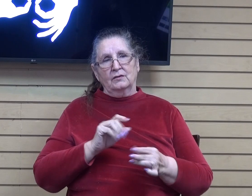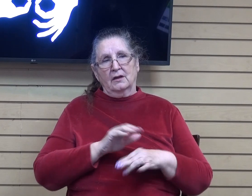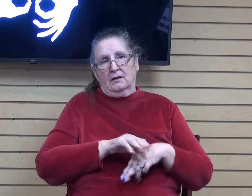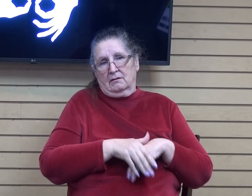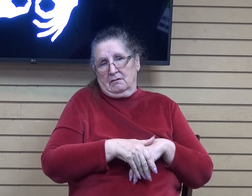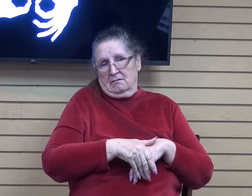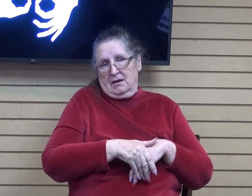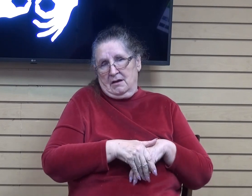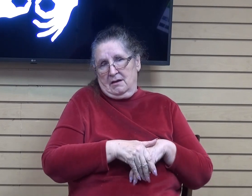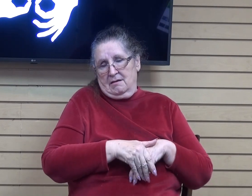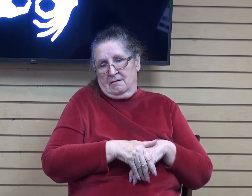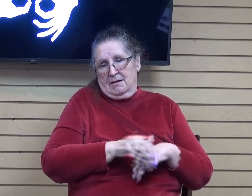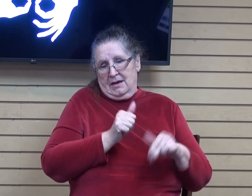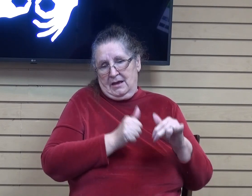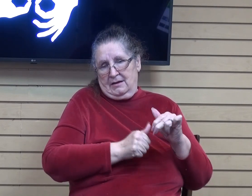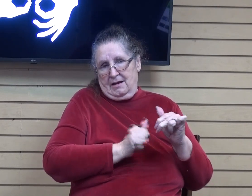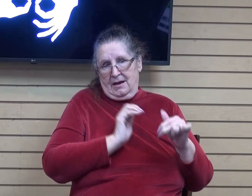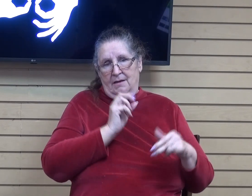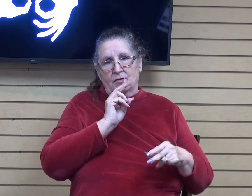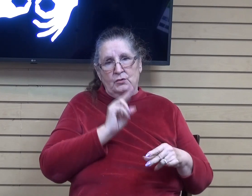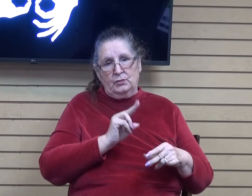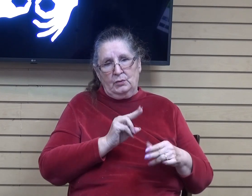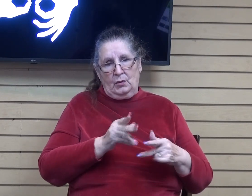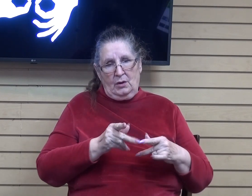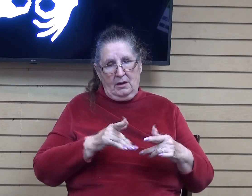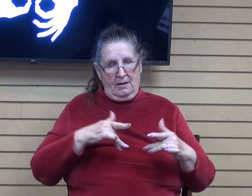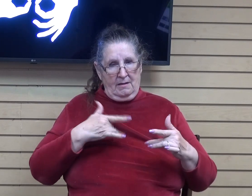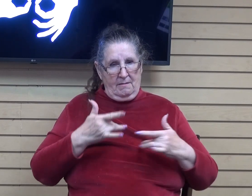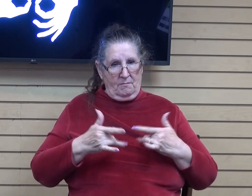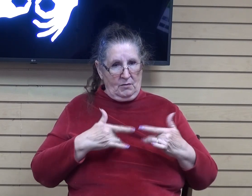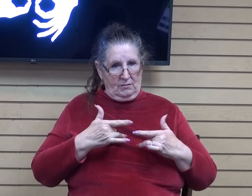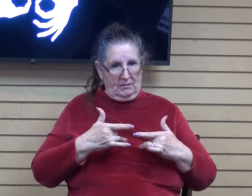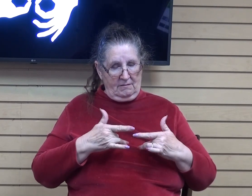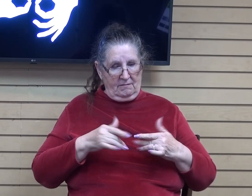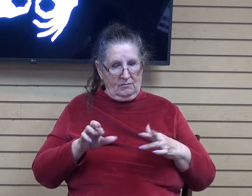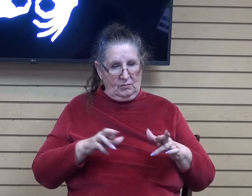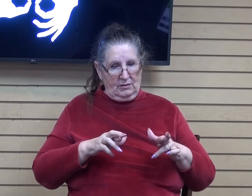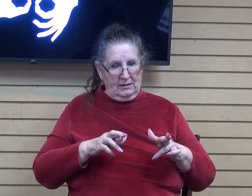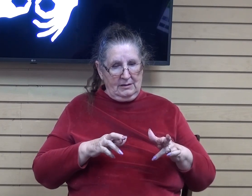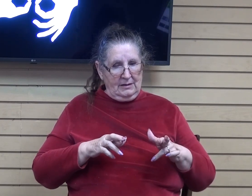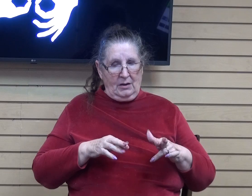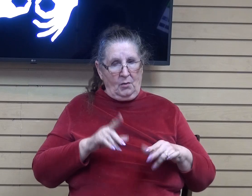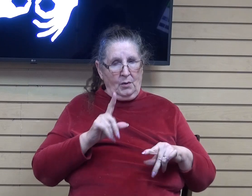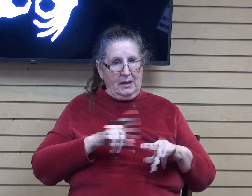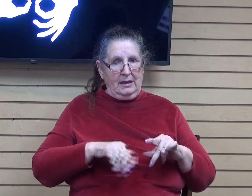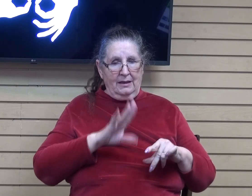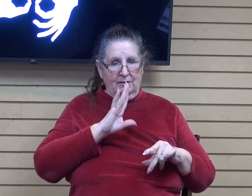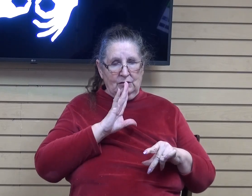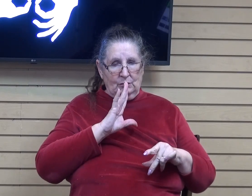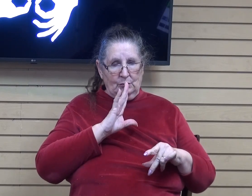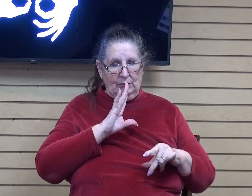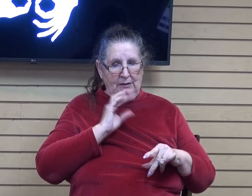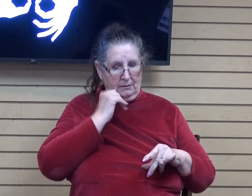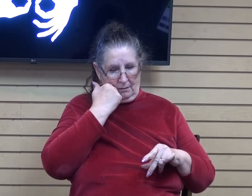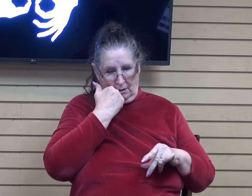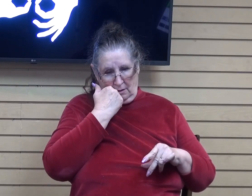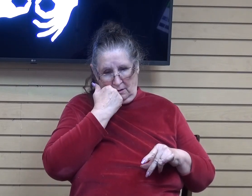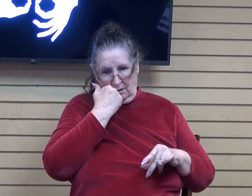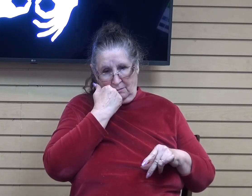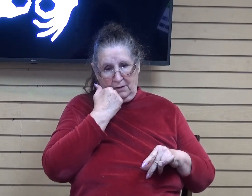the true motive is so unspeakable or so embarrassing we just don't